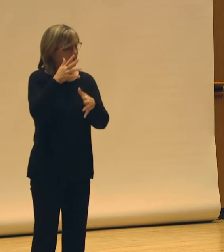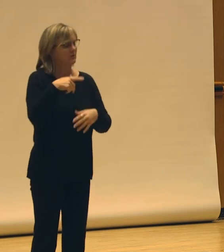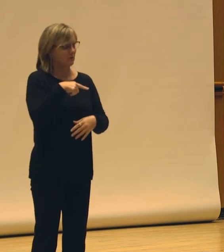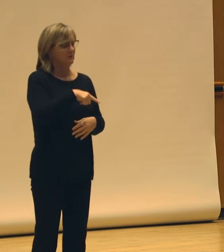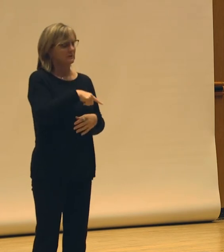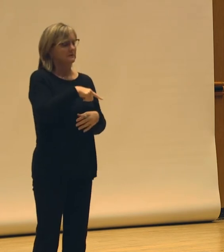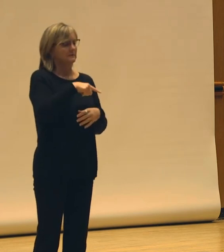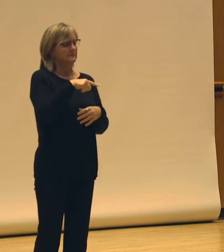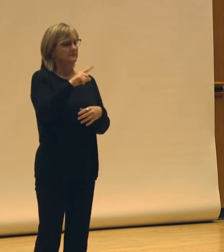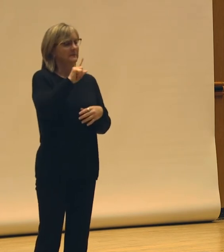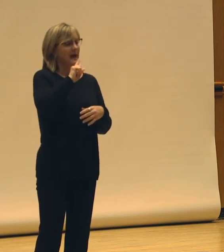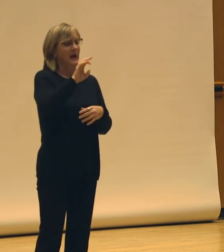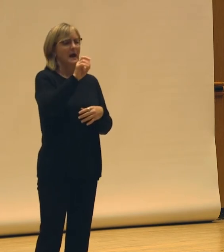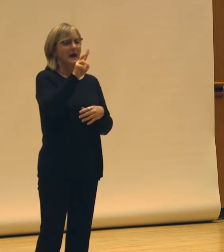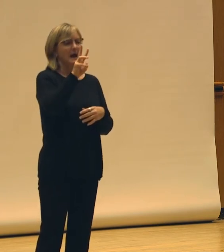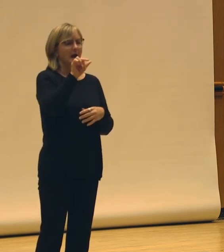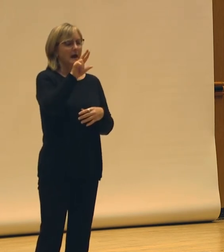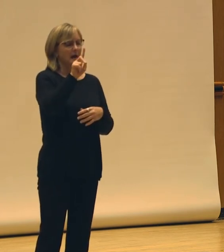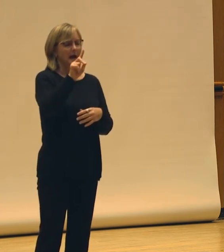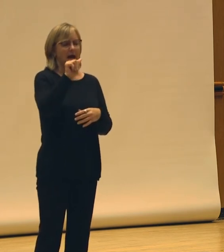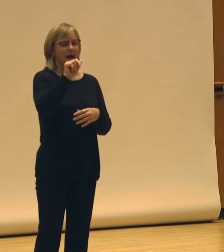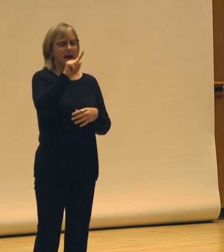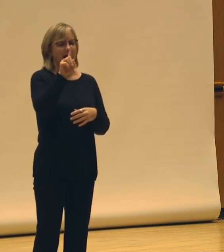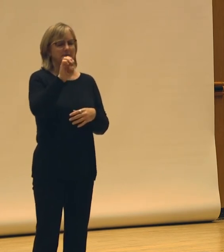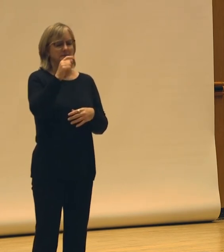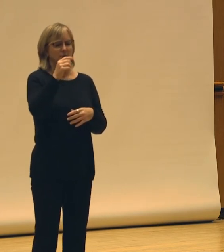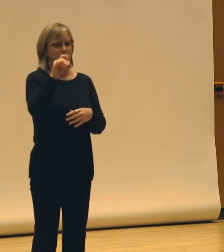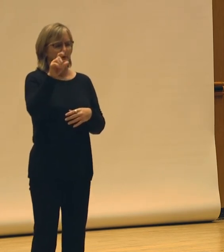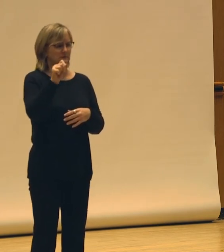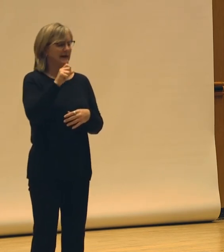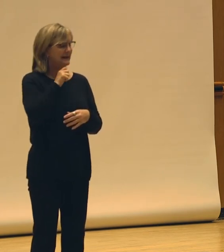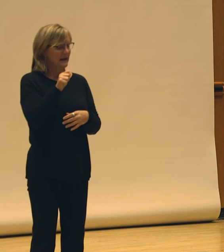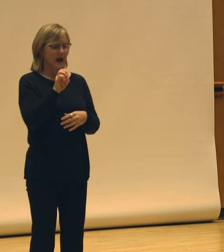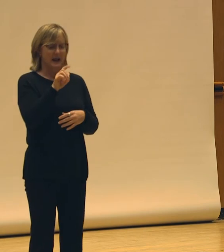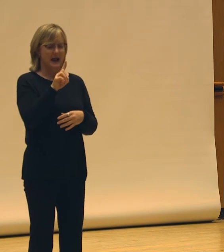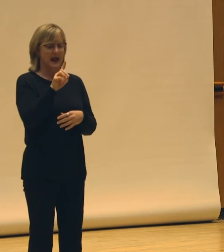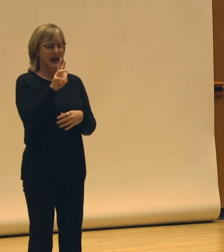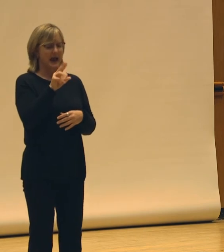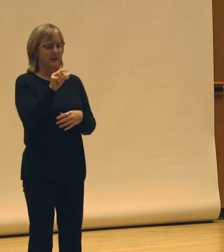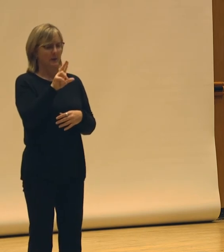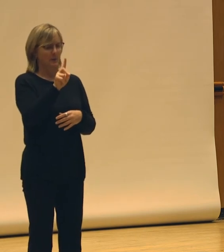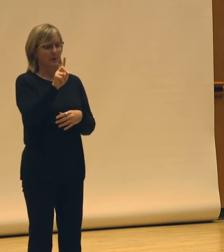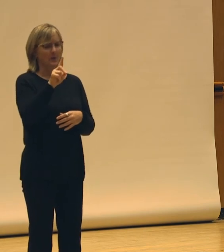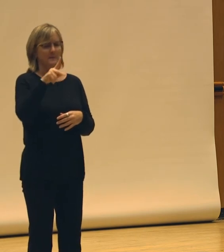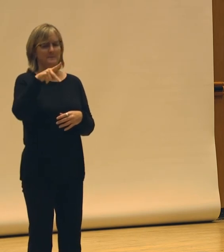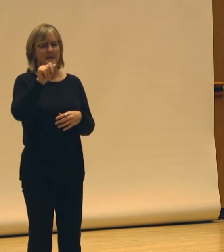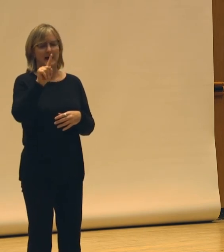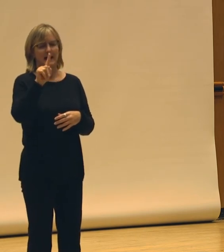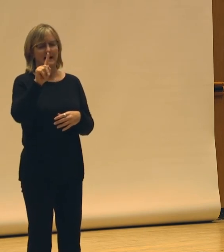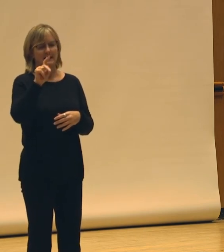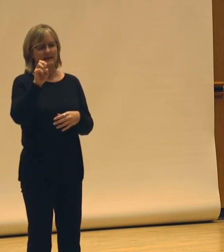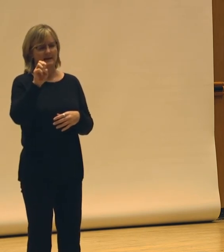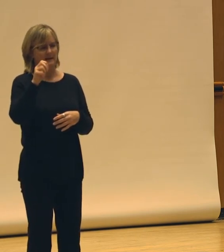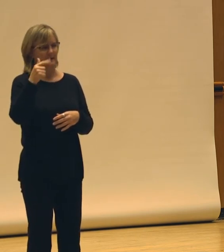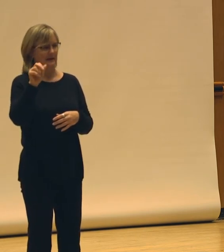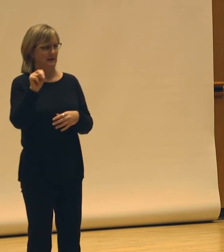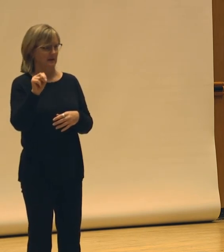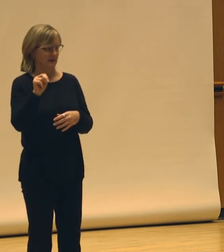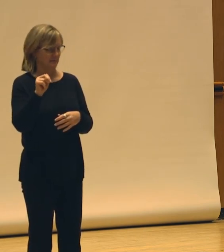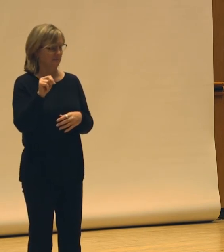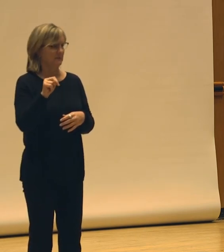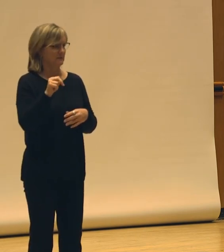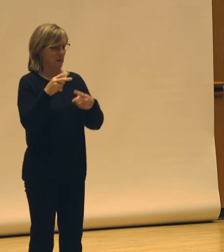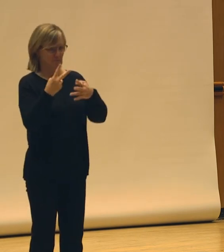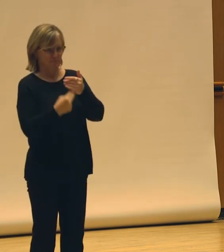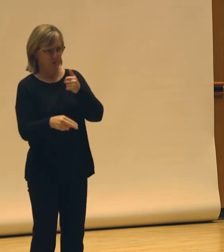actually Edward Azugut. And not Edward Patikin. This name that he had assumed. Which both